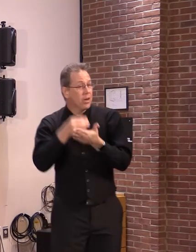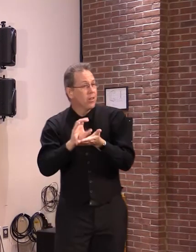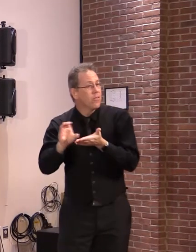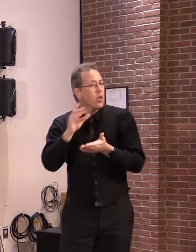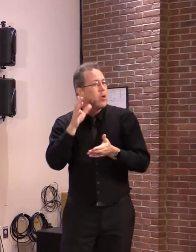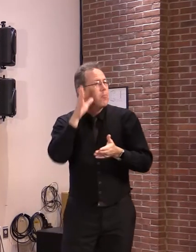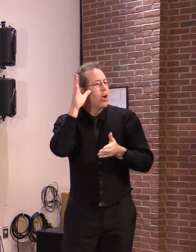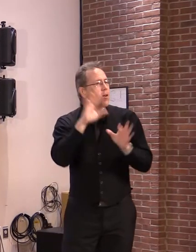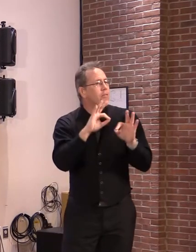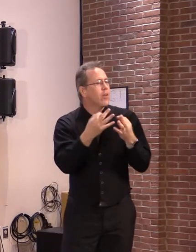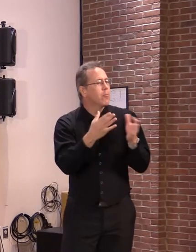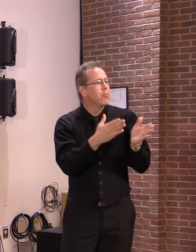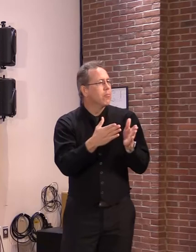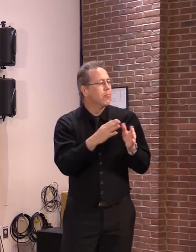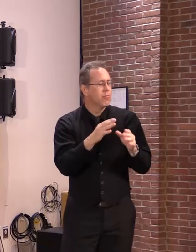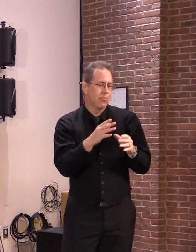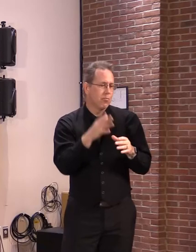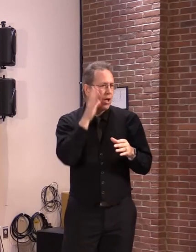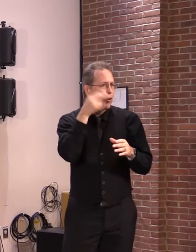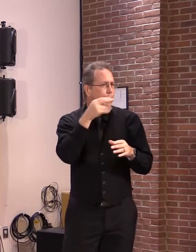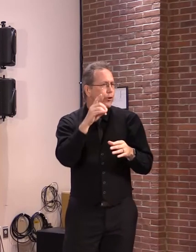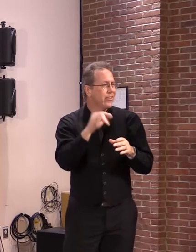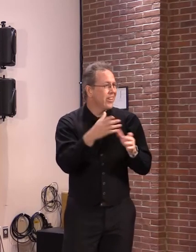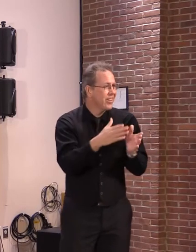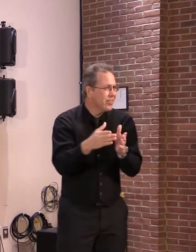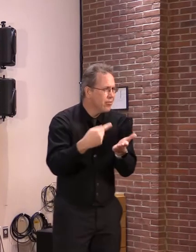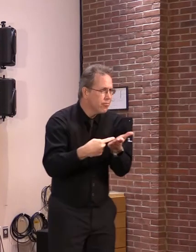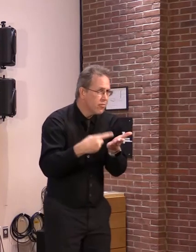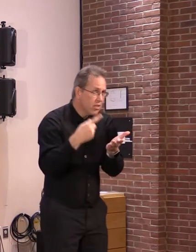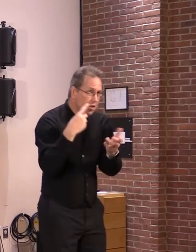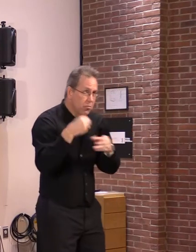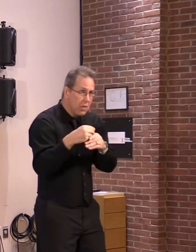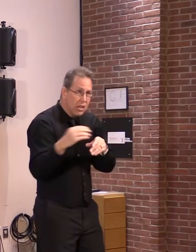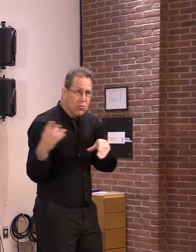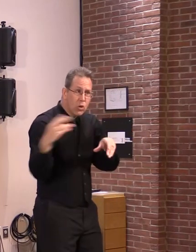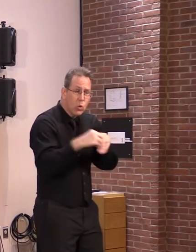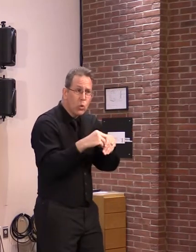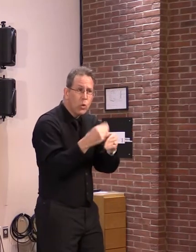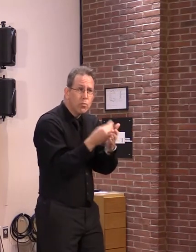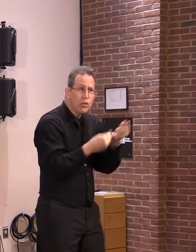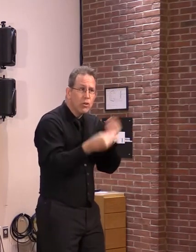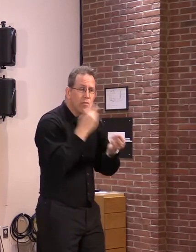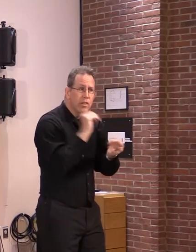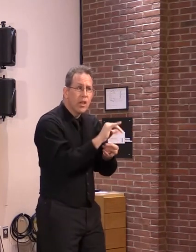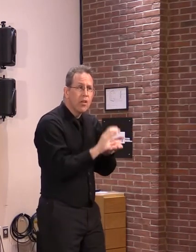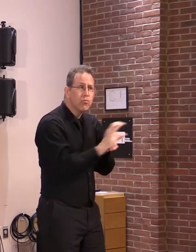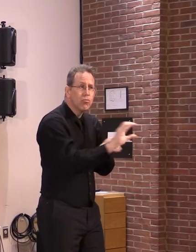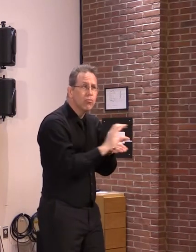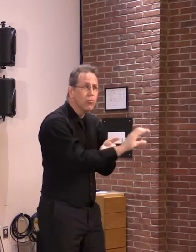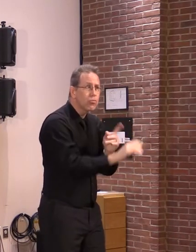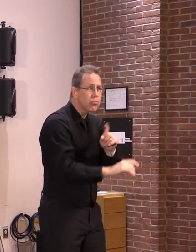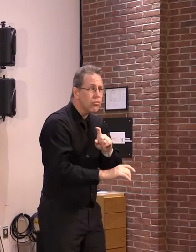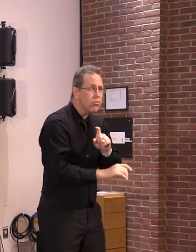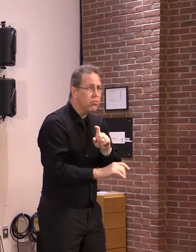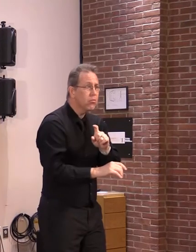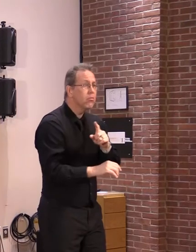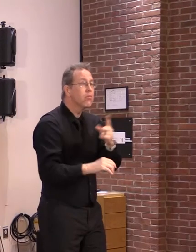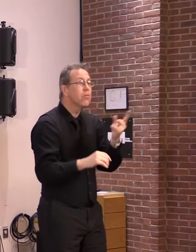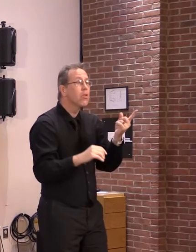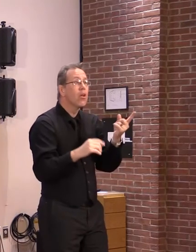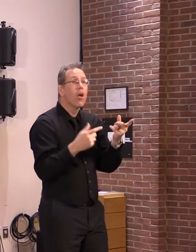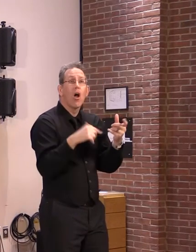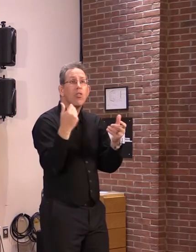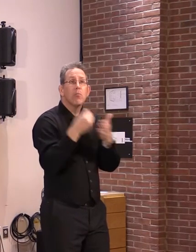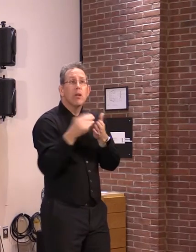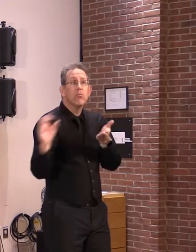that's taken out is not in this year's budget and that it has not been reallocated or repurposed as another budget item for